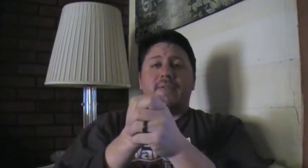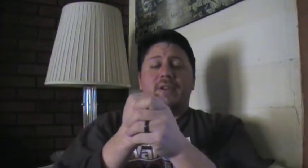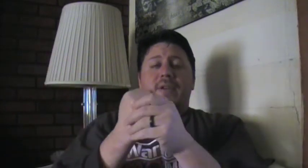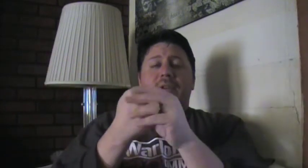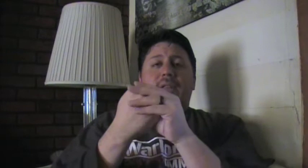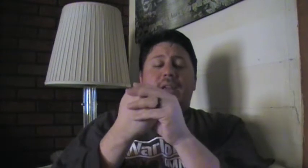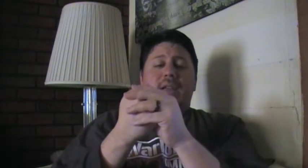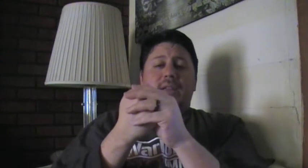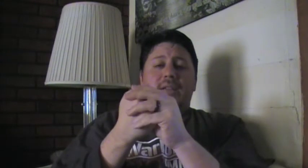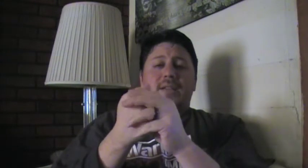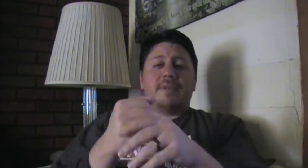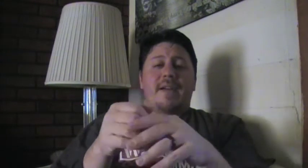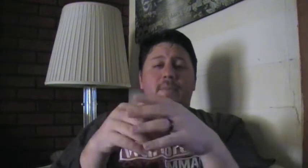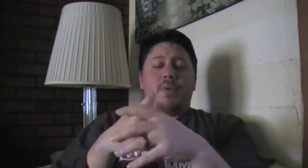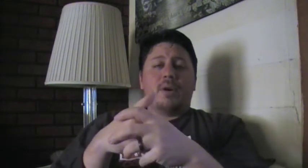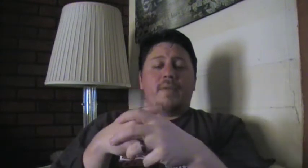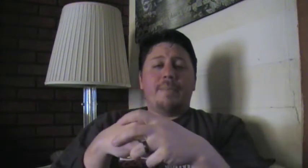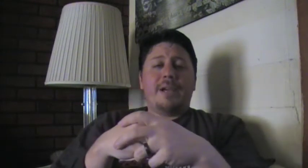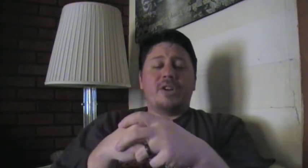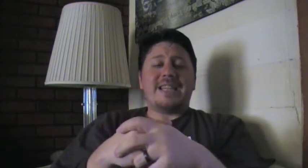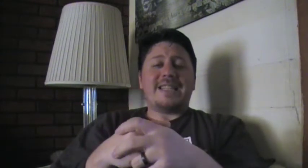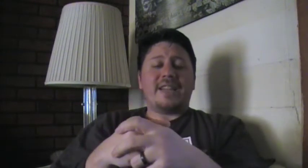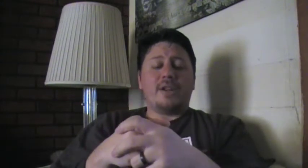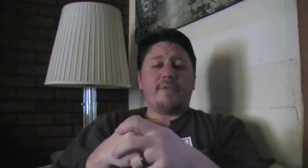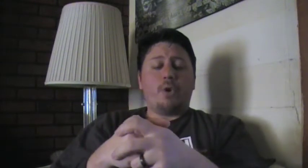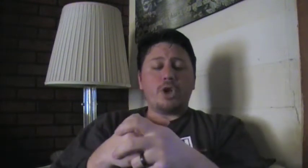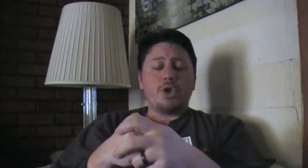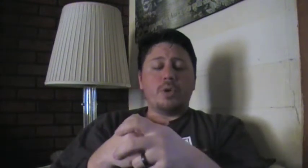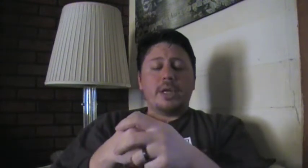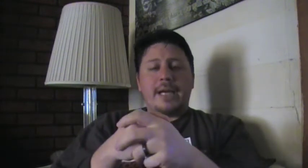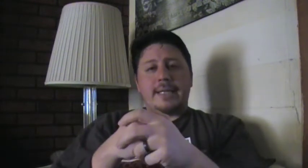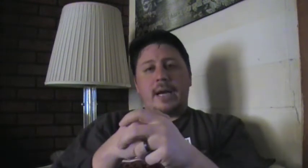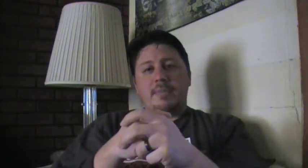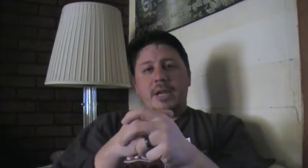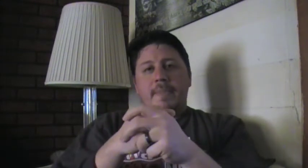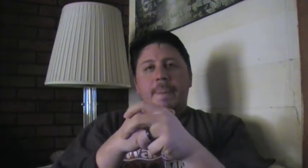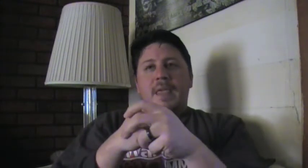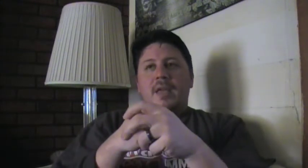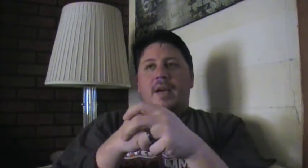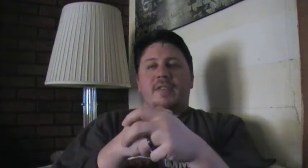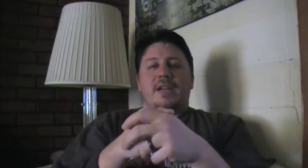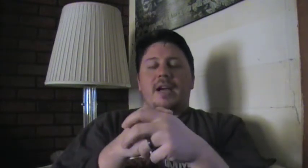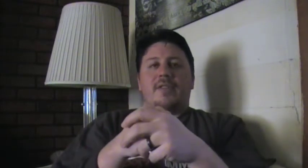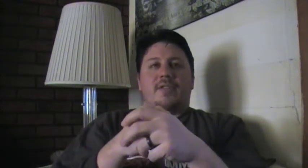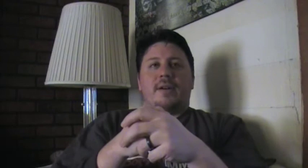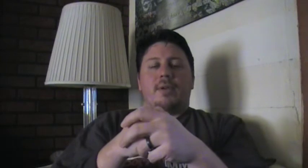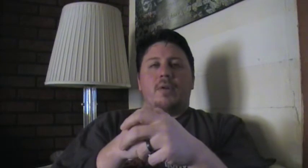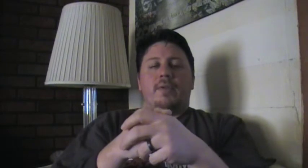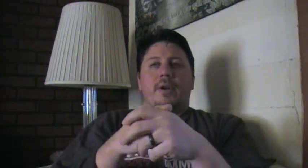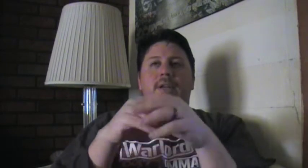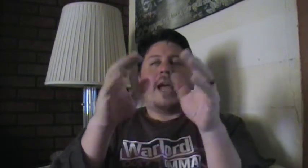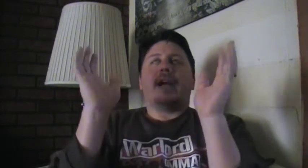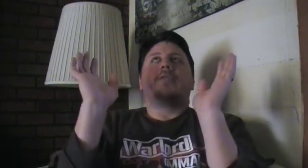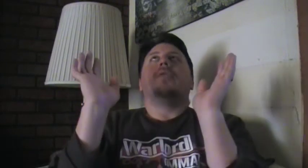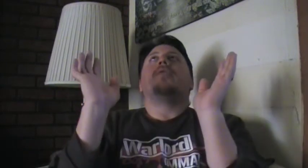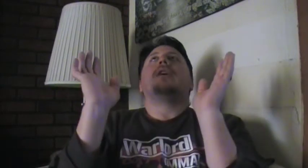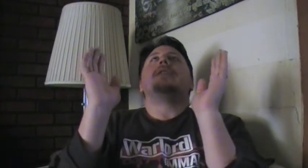– they just seem to have a more of a bigger testicular fortitude at times. I've seen guys just double over and act so crazy.